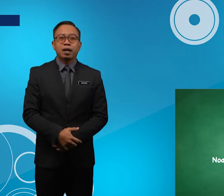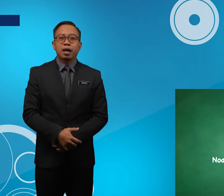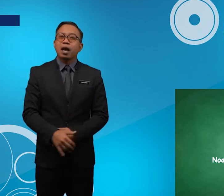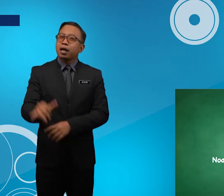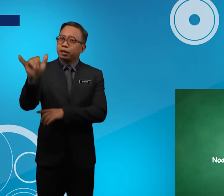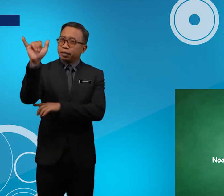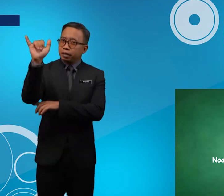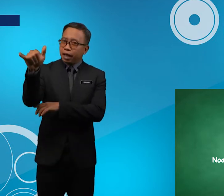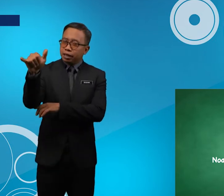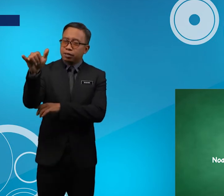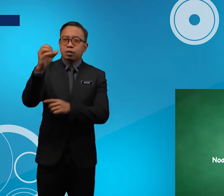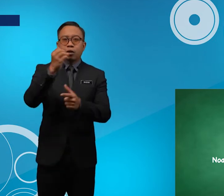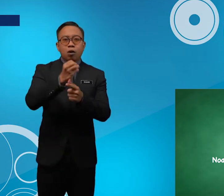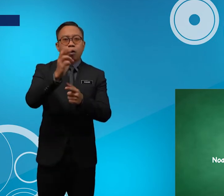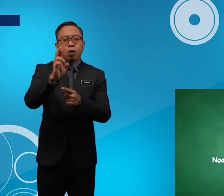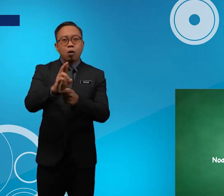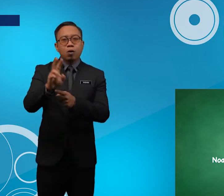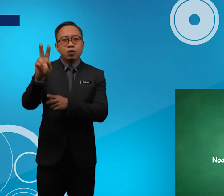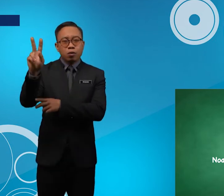Yes Yes Or No